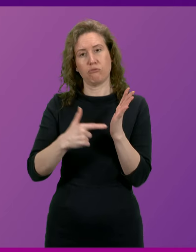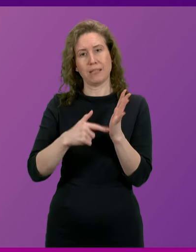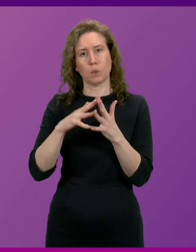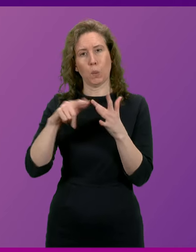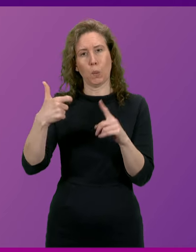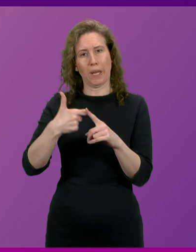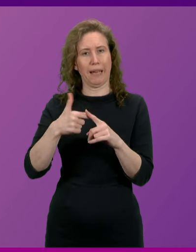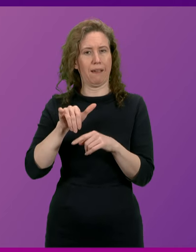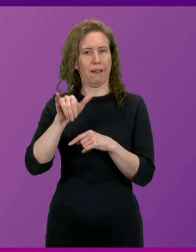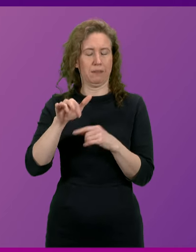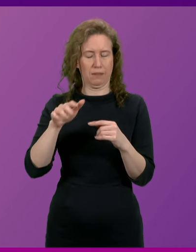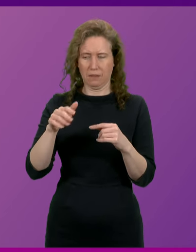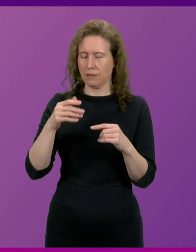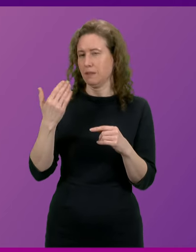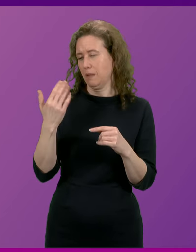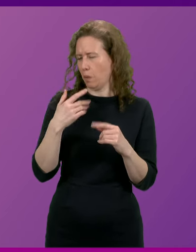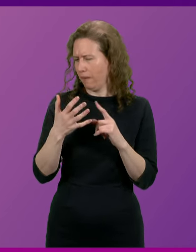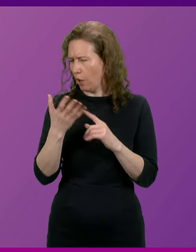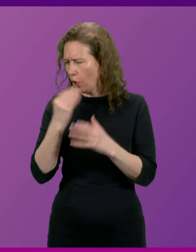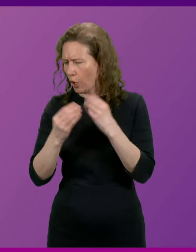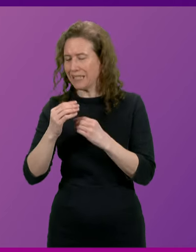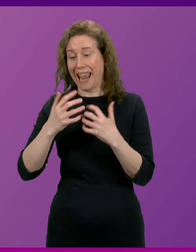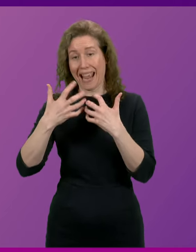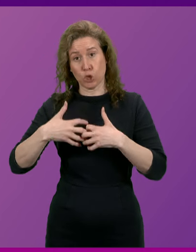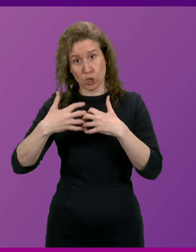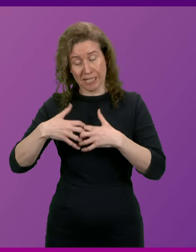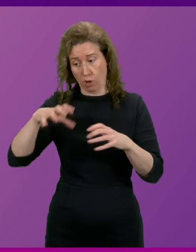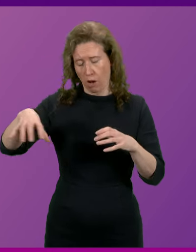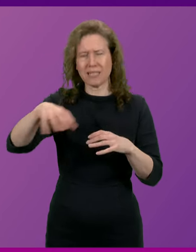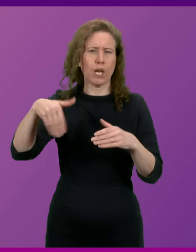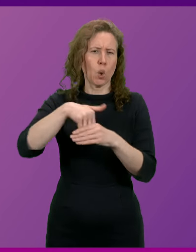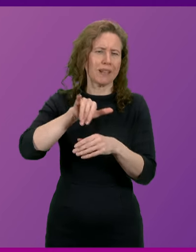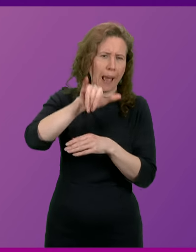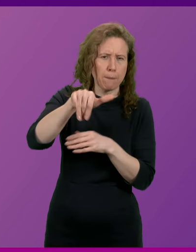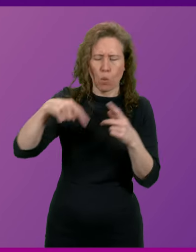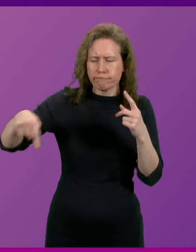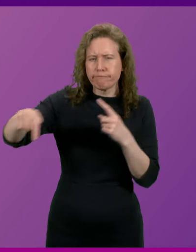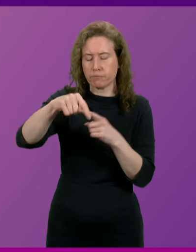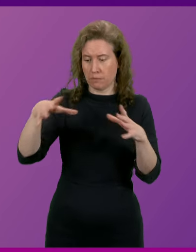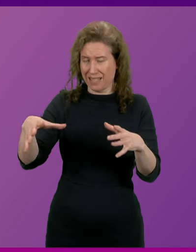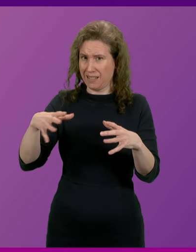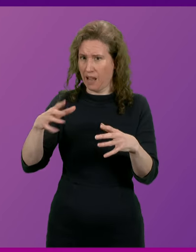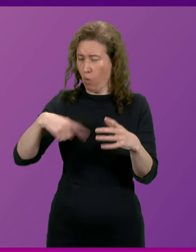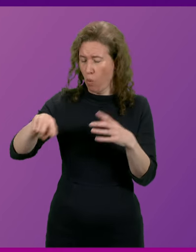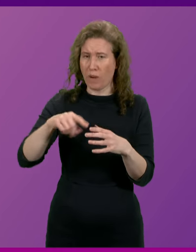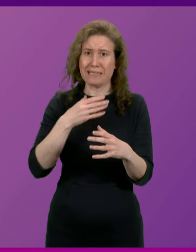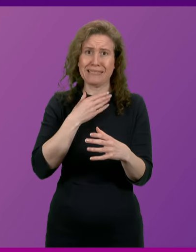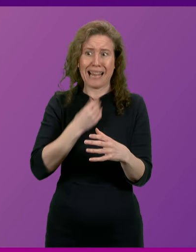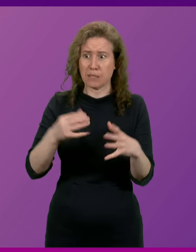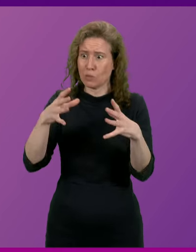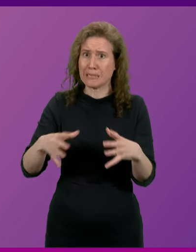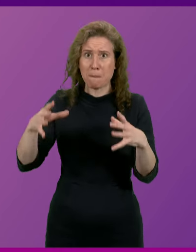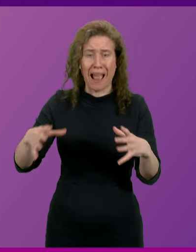Committee this week, we learned that the engineering cluster that includes the airport and surrounding companies are burgeoning at the seams and are desperate to